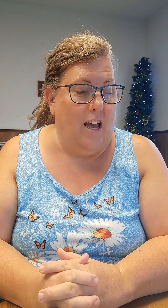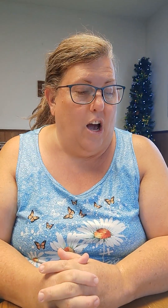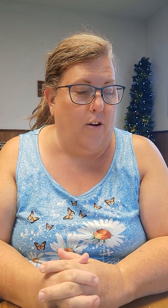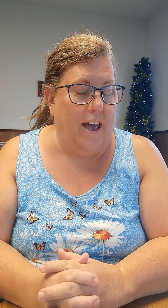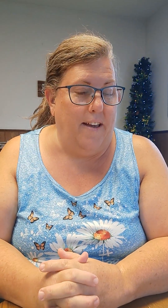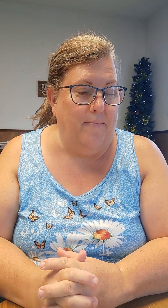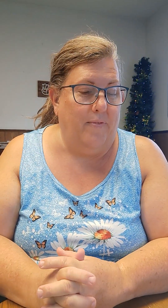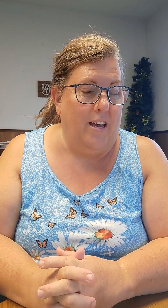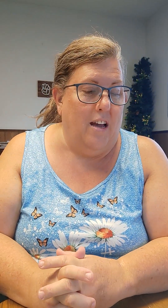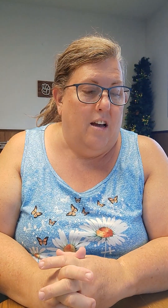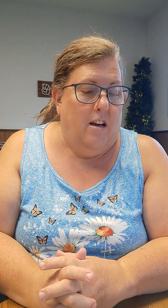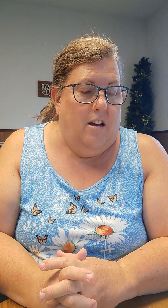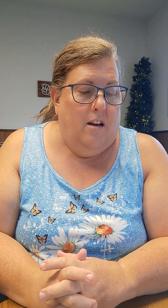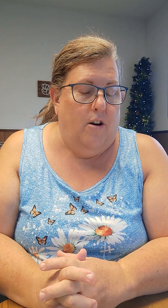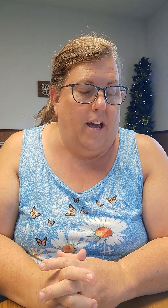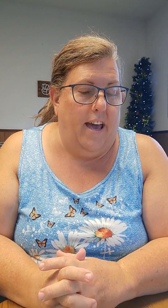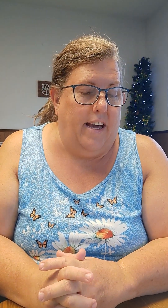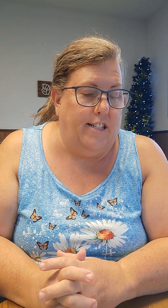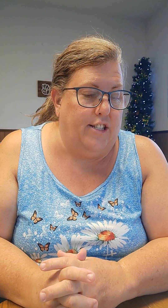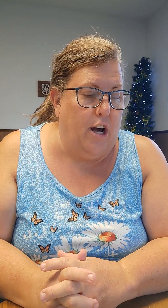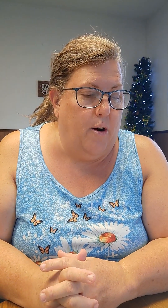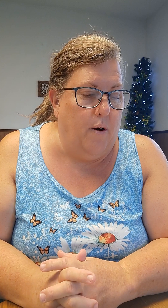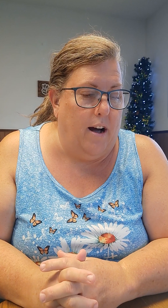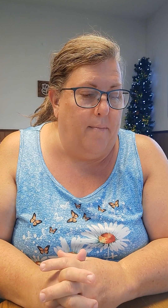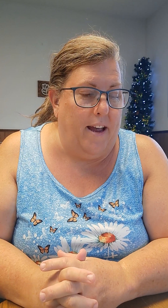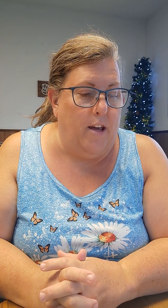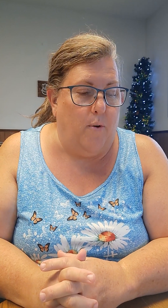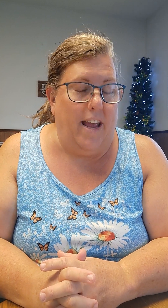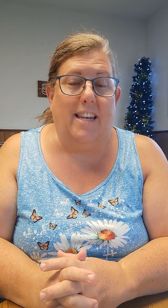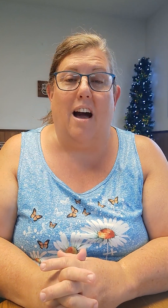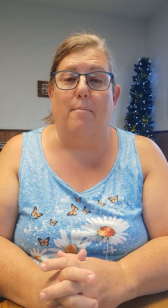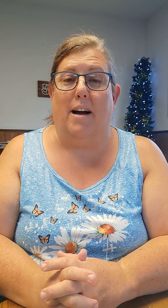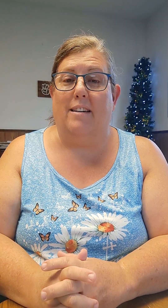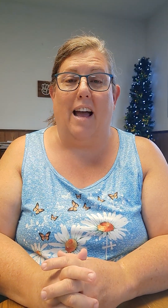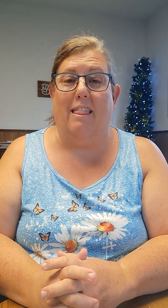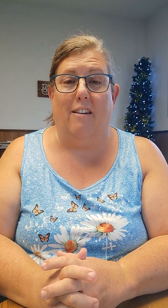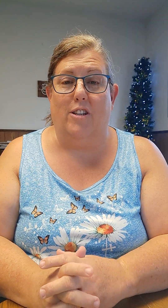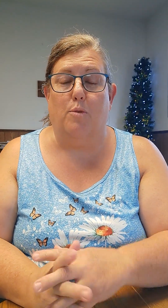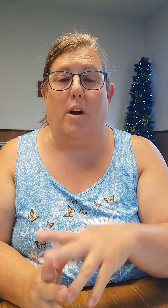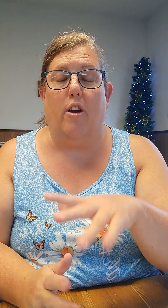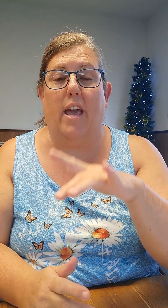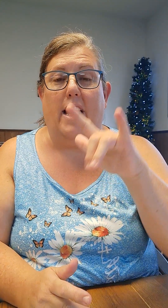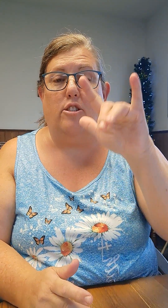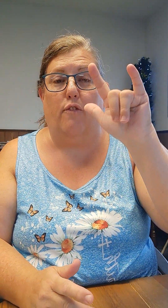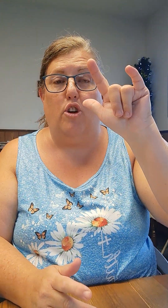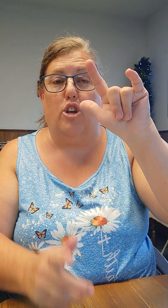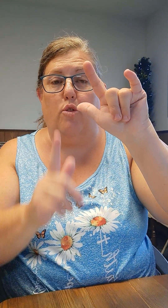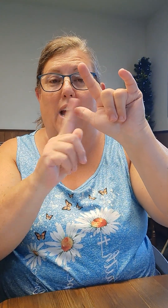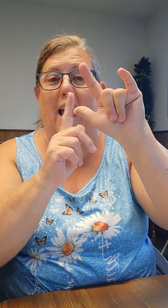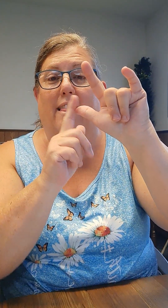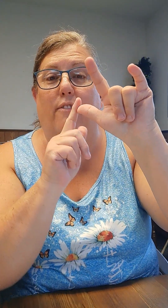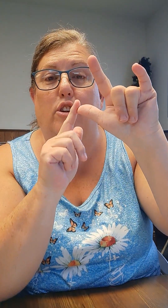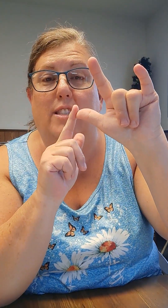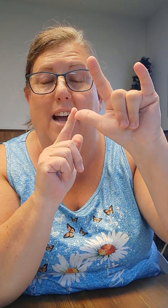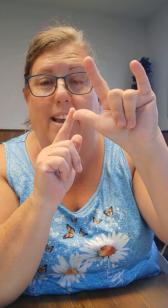Okay. Okay, so um, anyway, llama. I love this one. Okay, so if you could do the I love you sign,